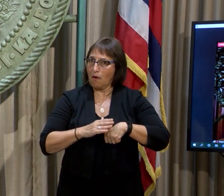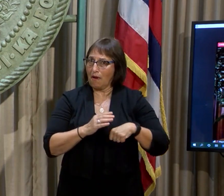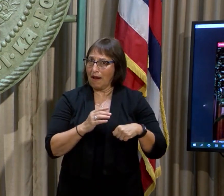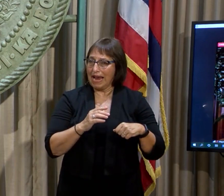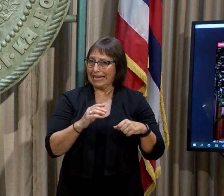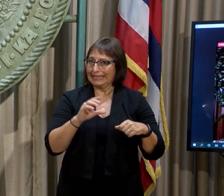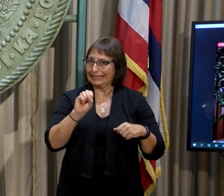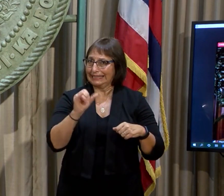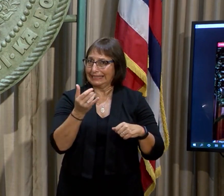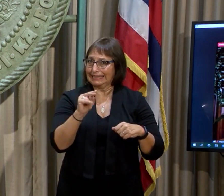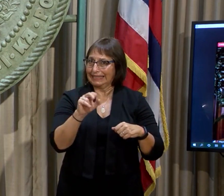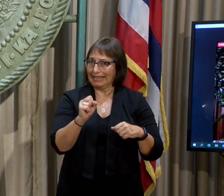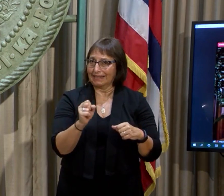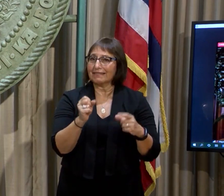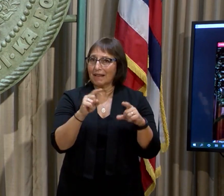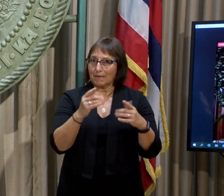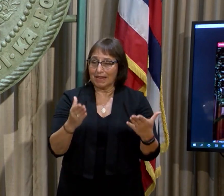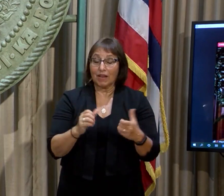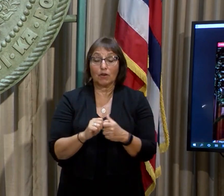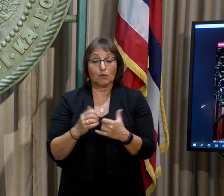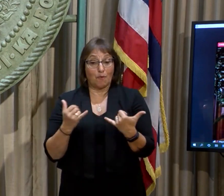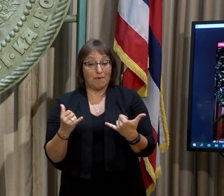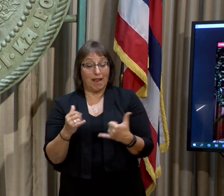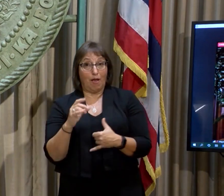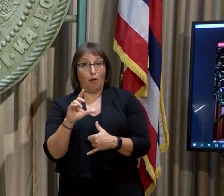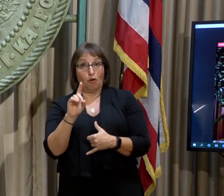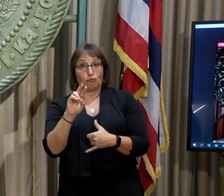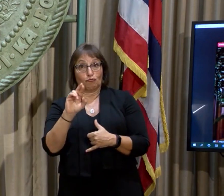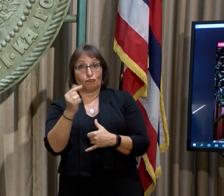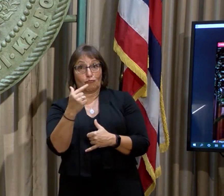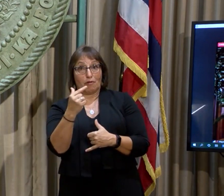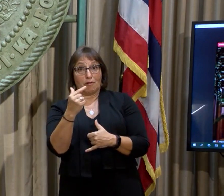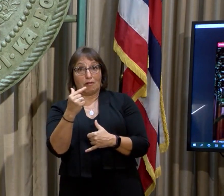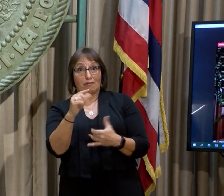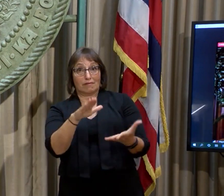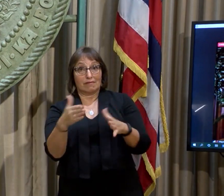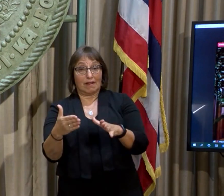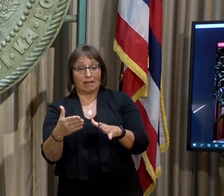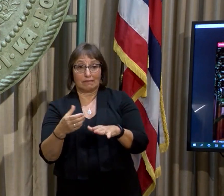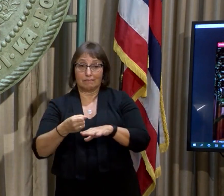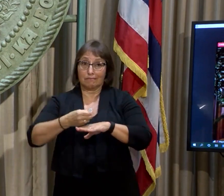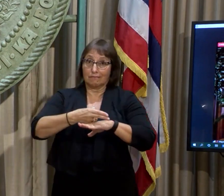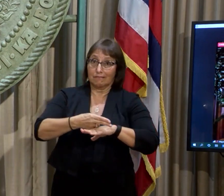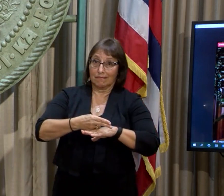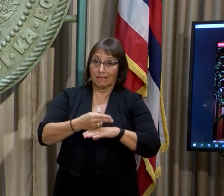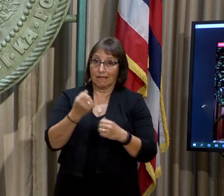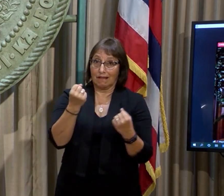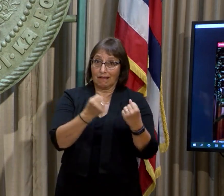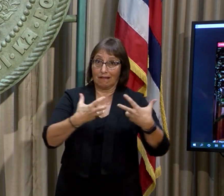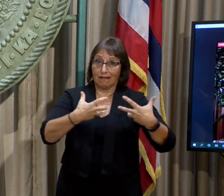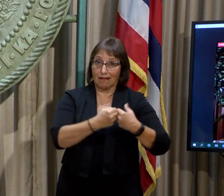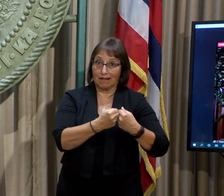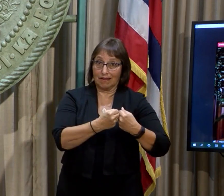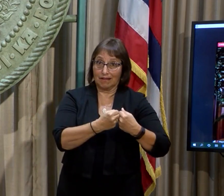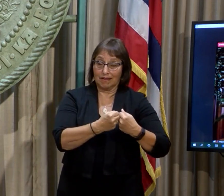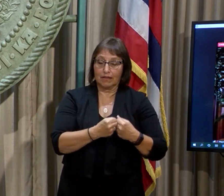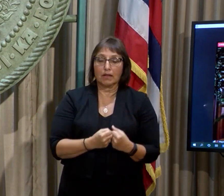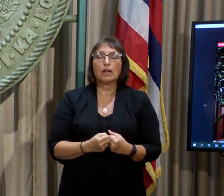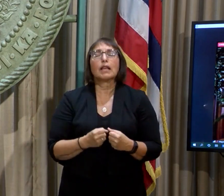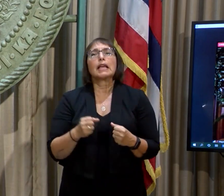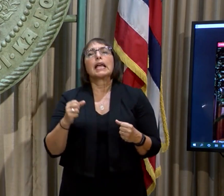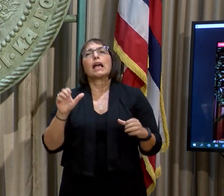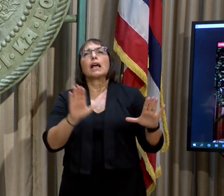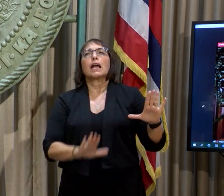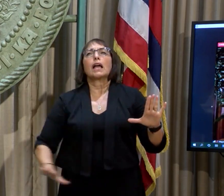have outpaced auto accidents in Hawaii this year. Nationwide, 140 Americans die